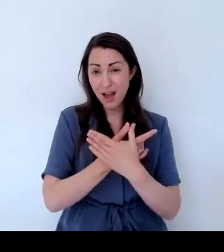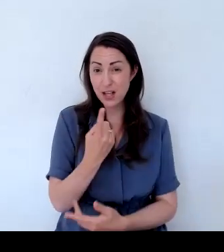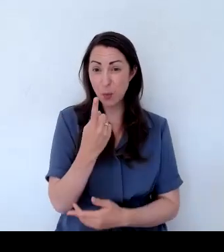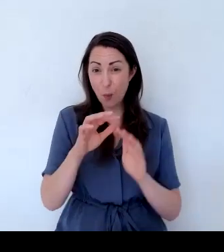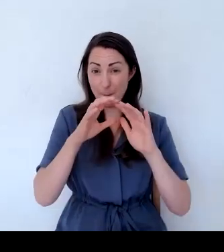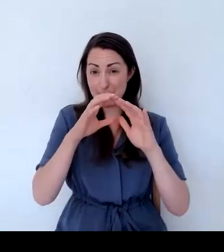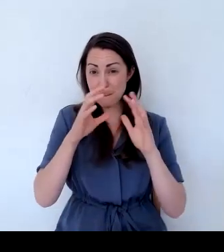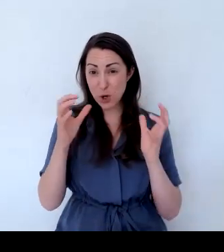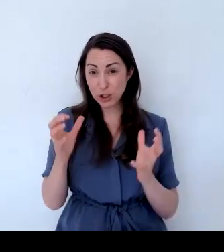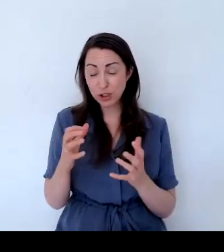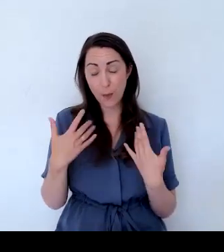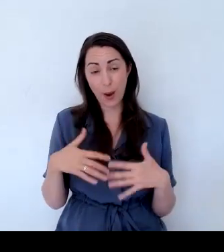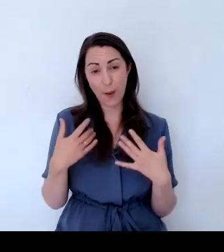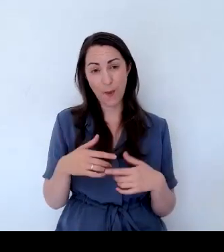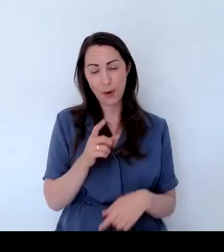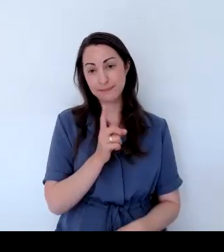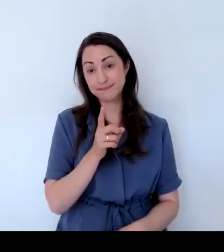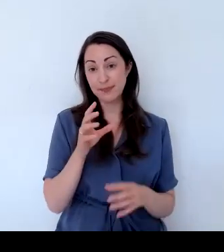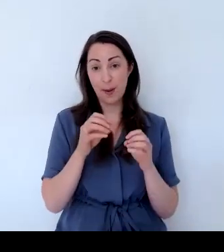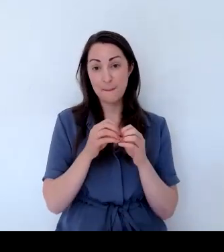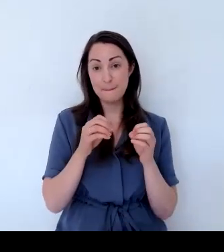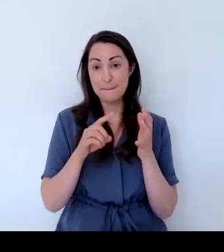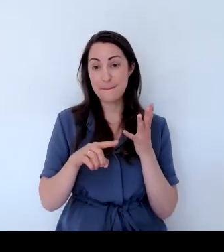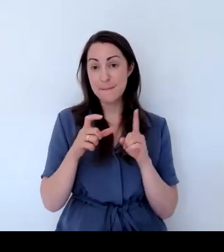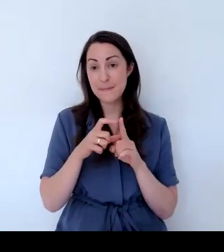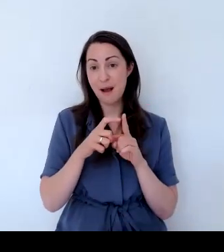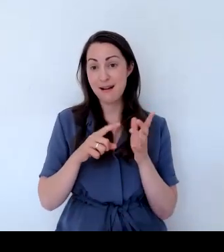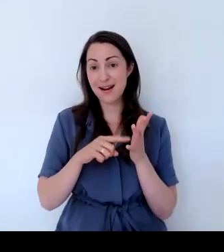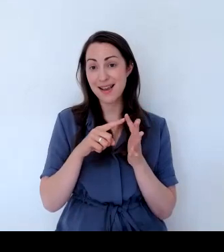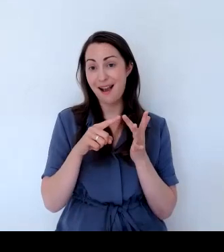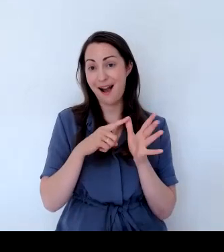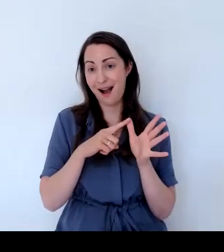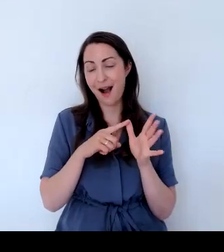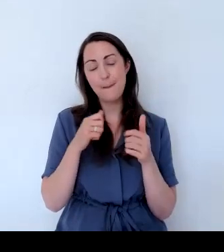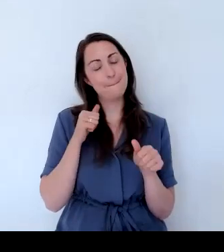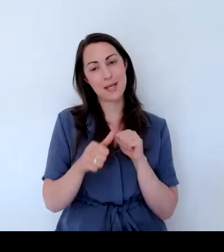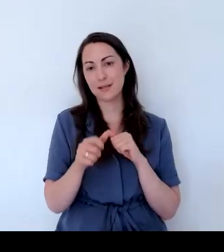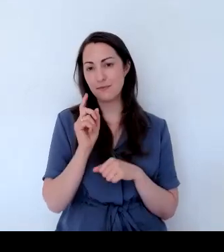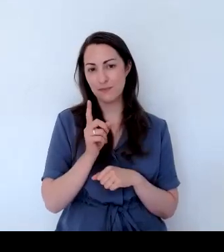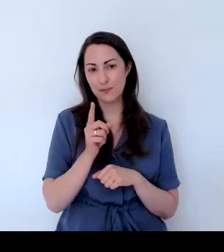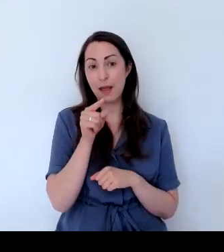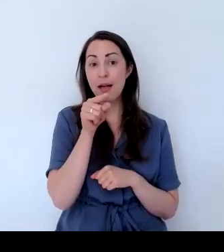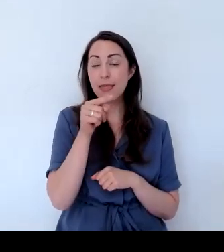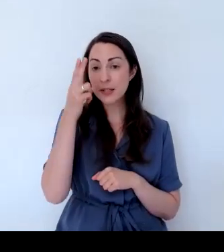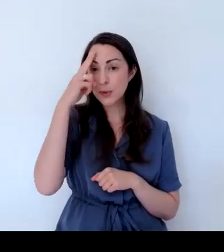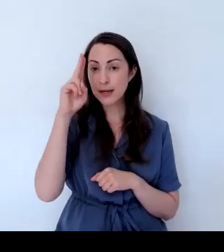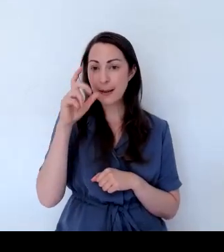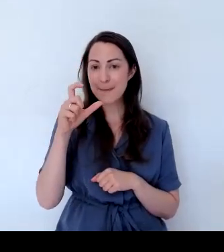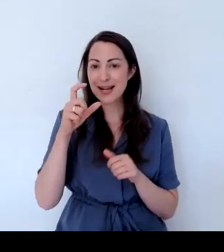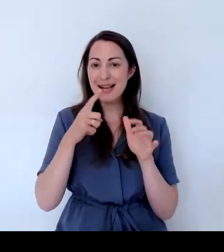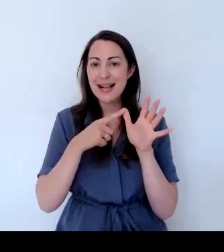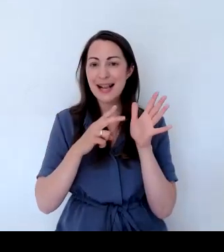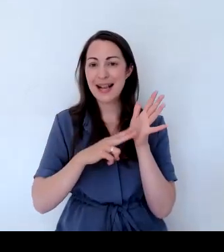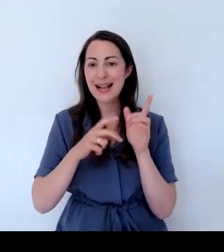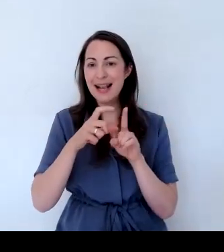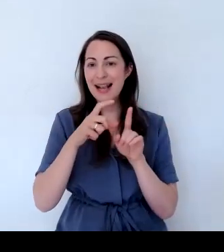And this one is candy pink. And it, the height of it is just 60